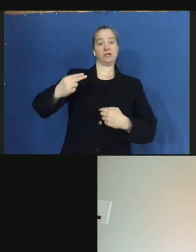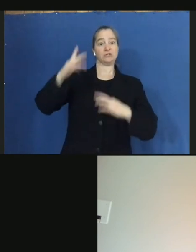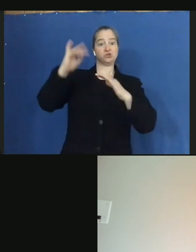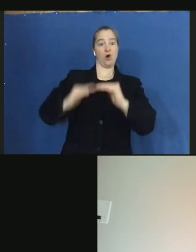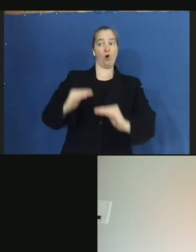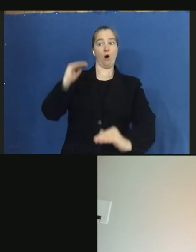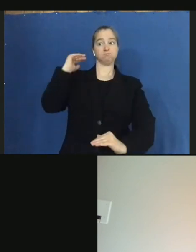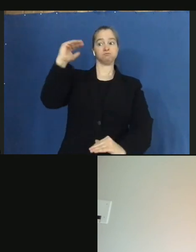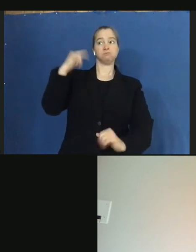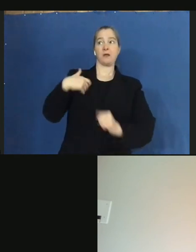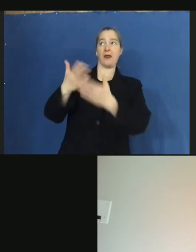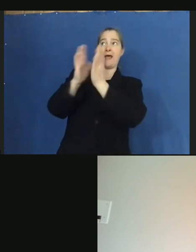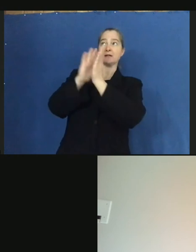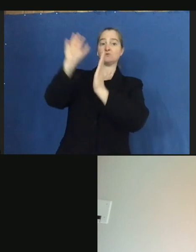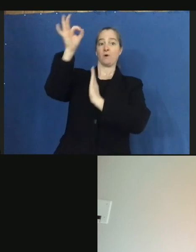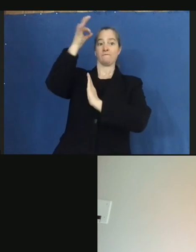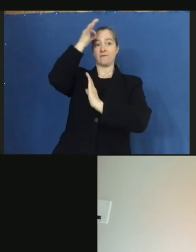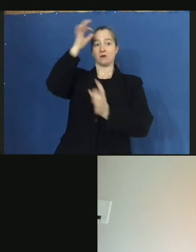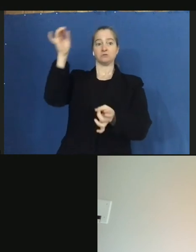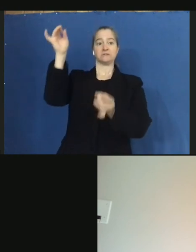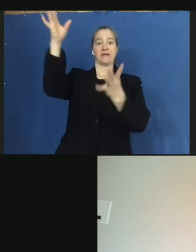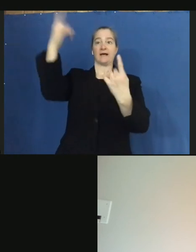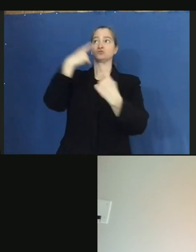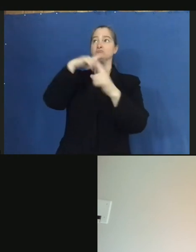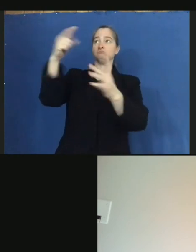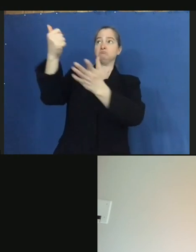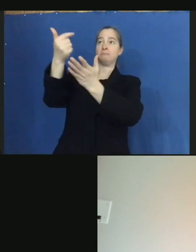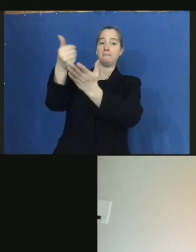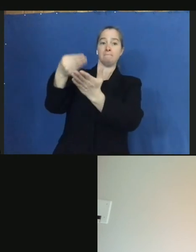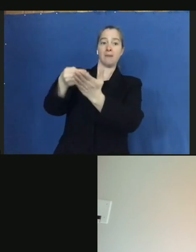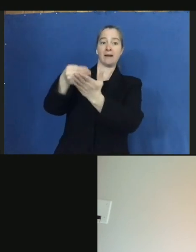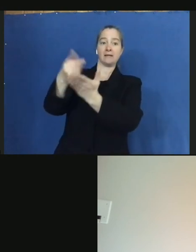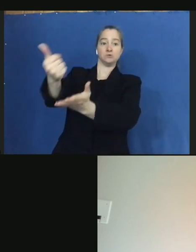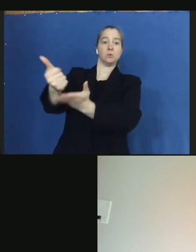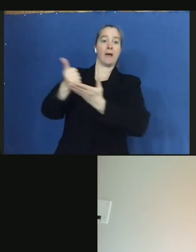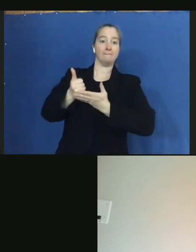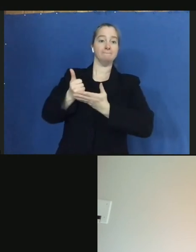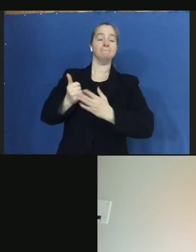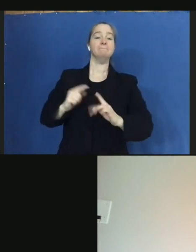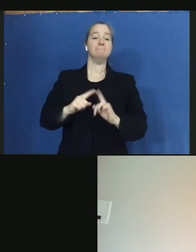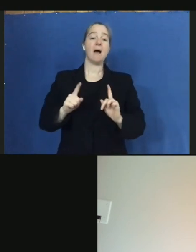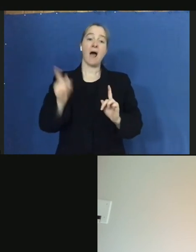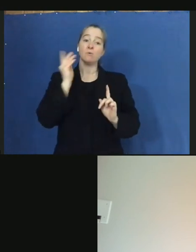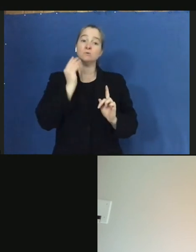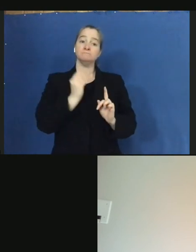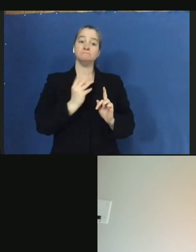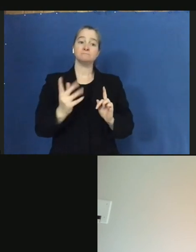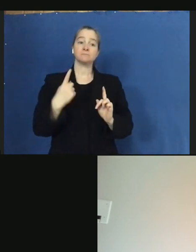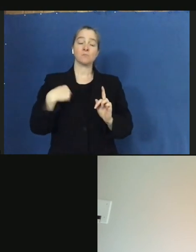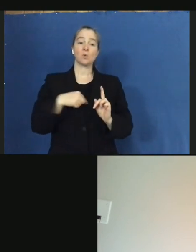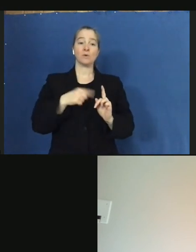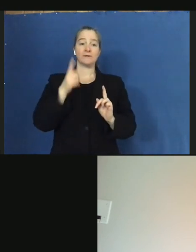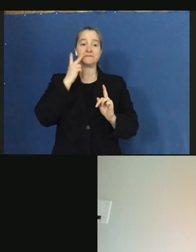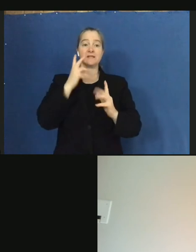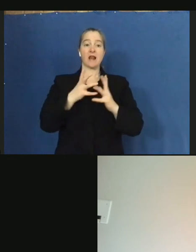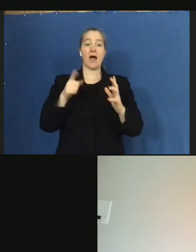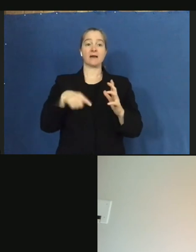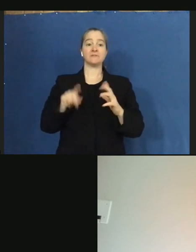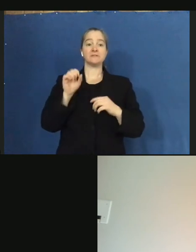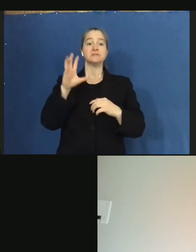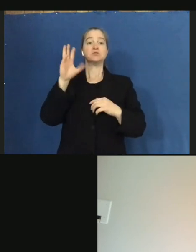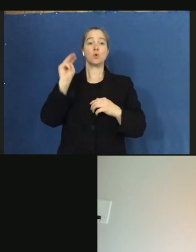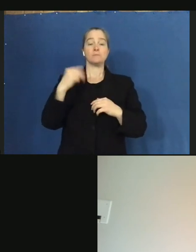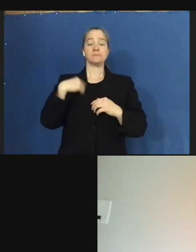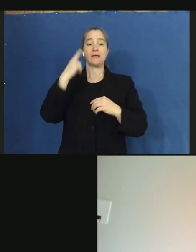apply for federal disaster declaration assistance. However, you know, I will say that, you know, we've seen a lot of these storms, and I think the key